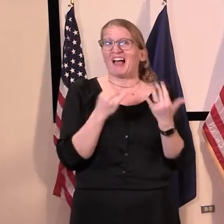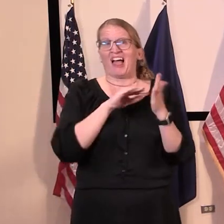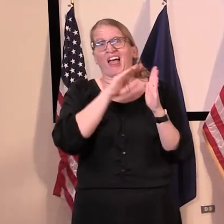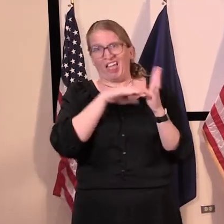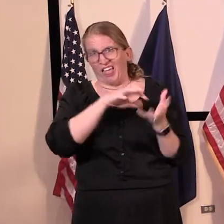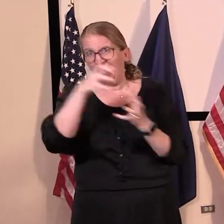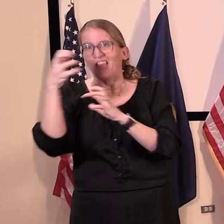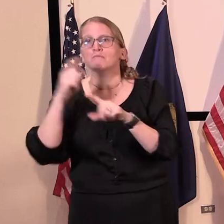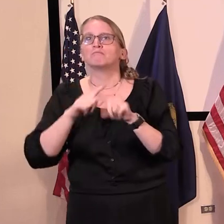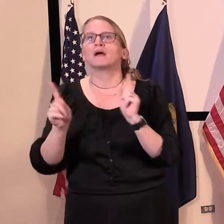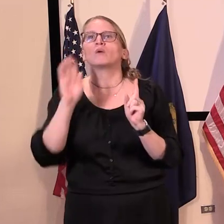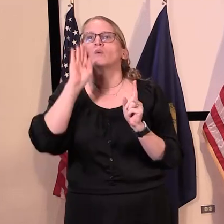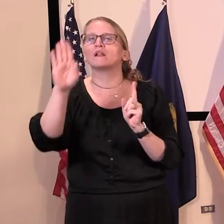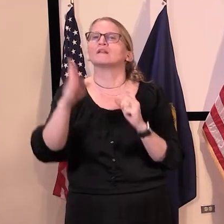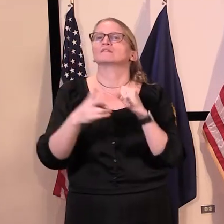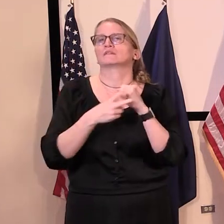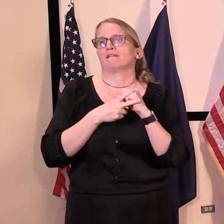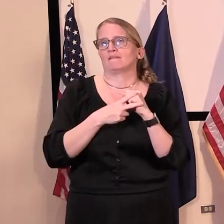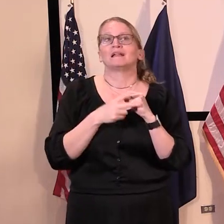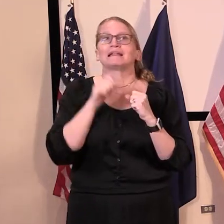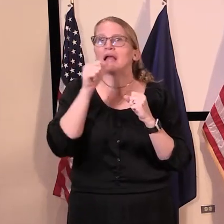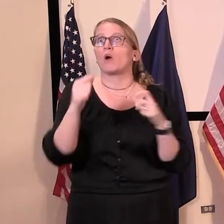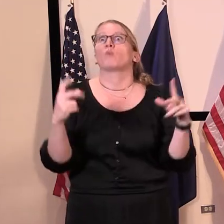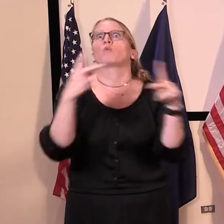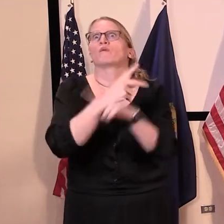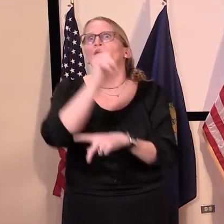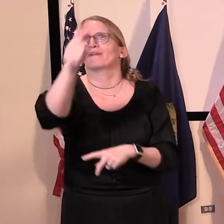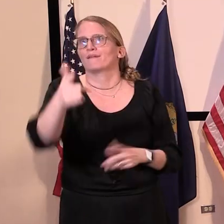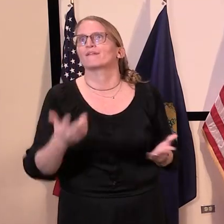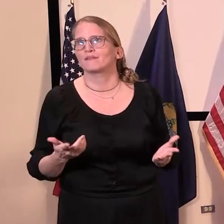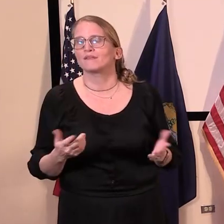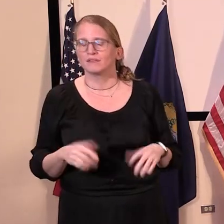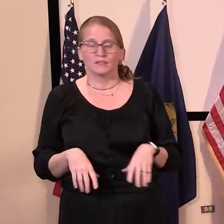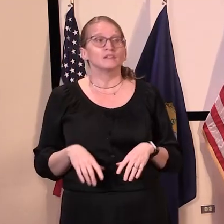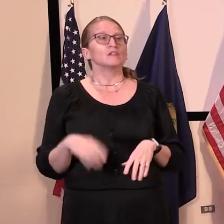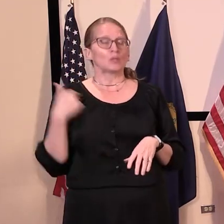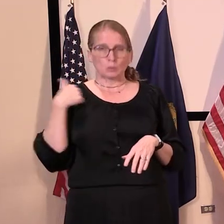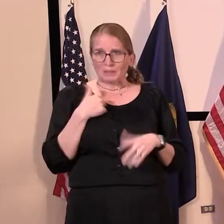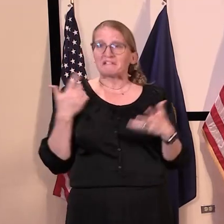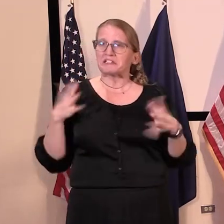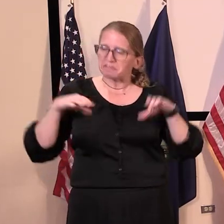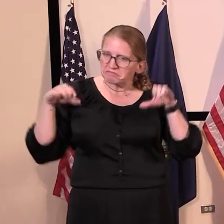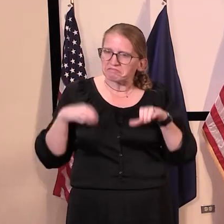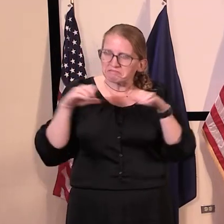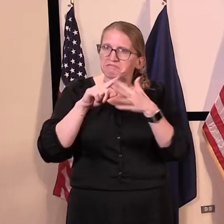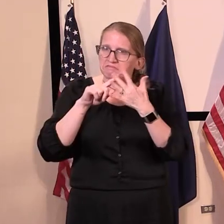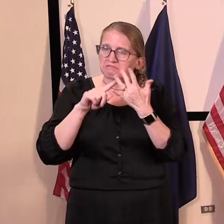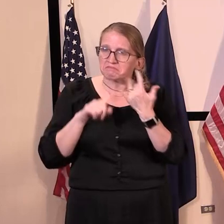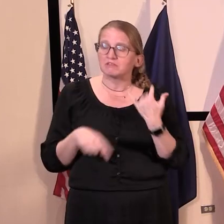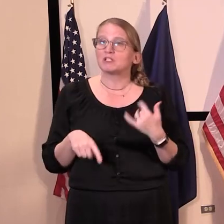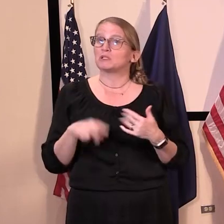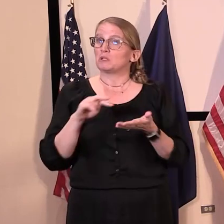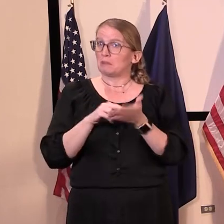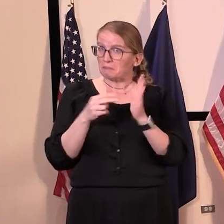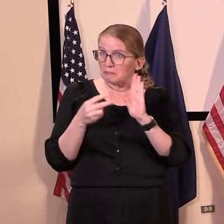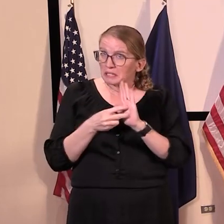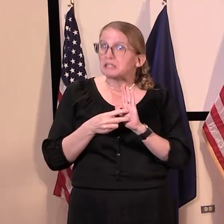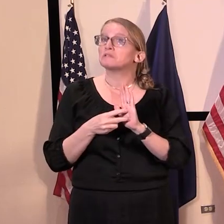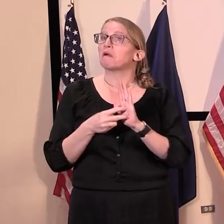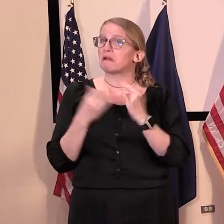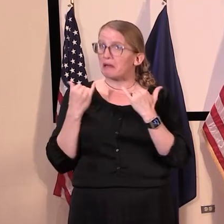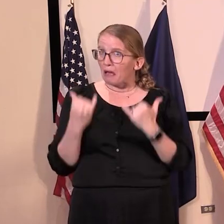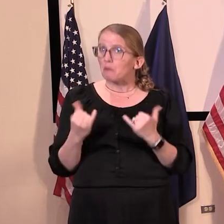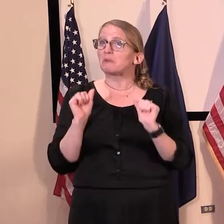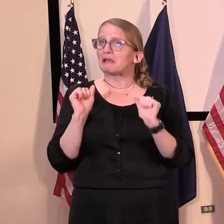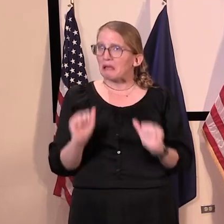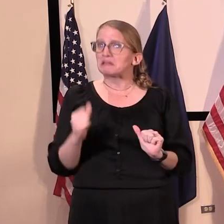Because of all the measures we put into place and because we've been so dedicated, our data shows we can allow a few more people back to